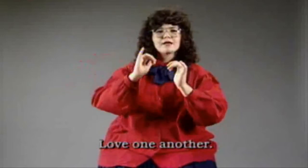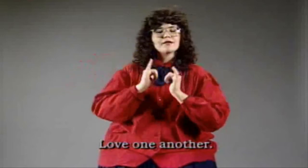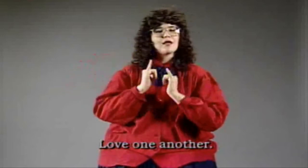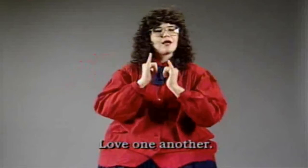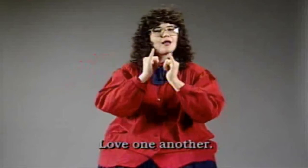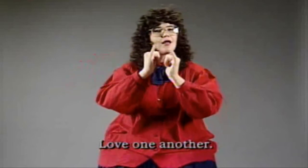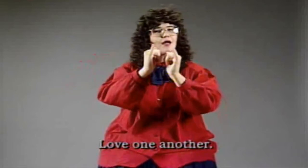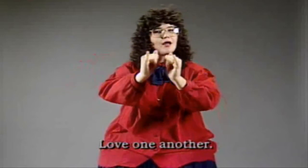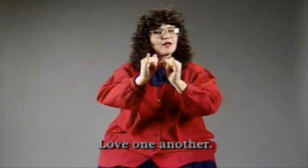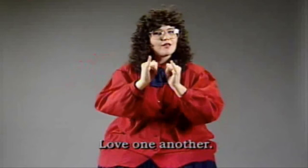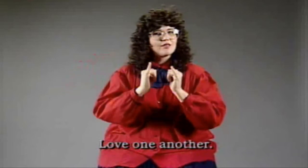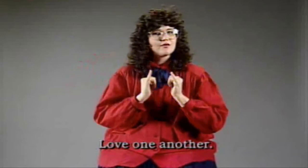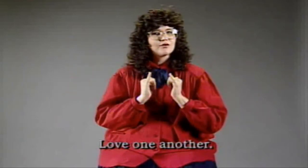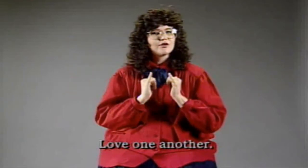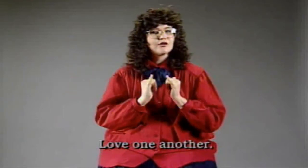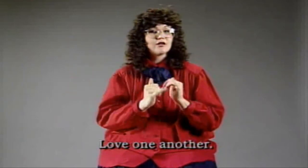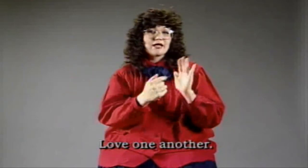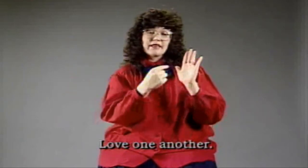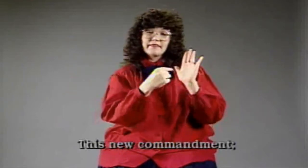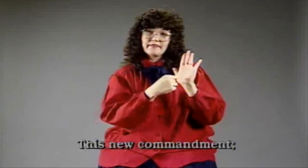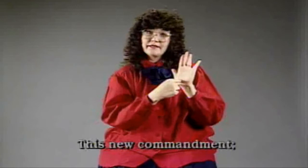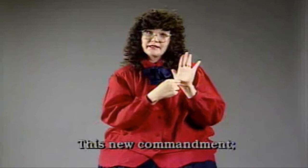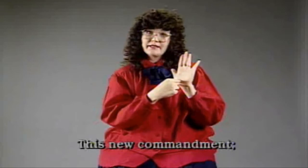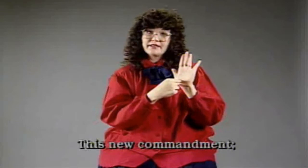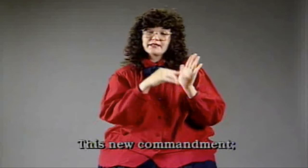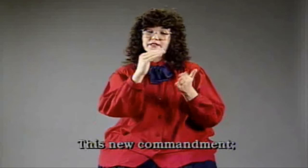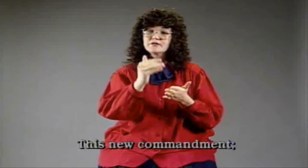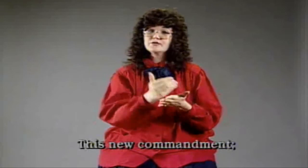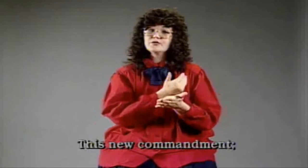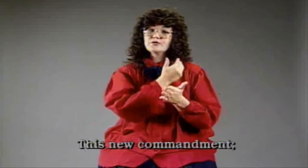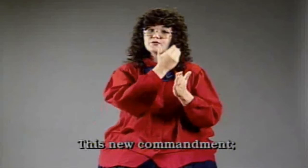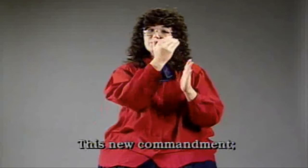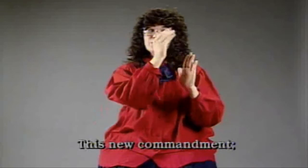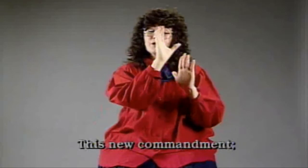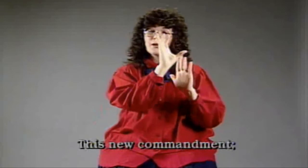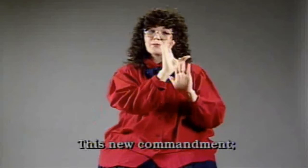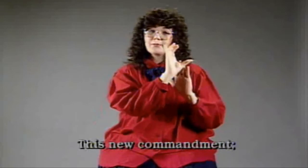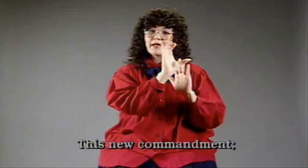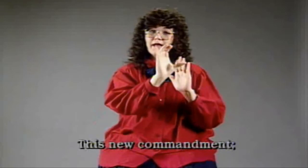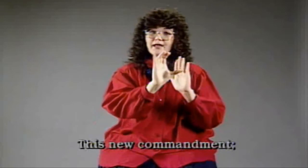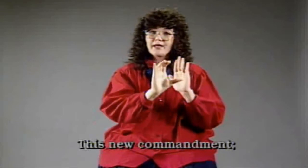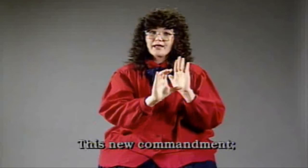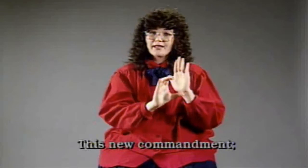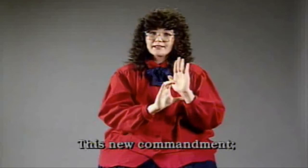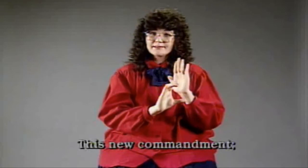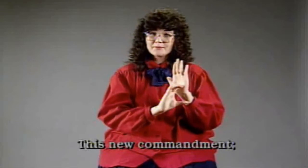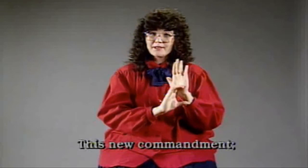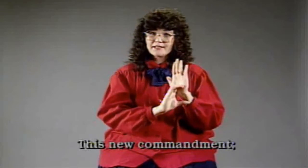another, this new commencement,